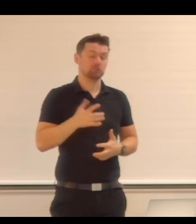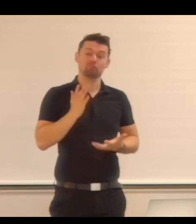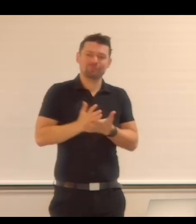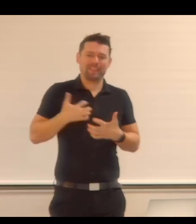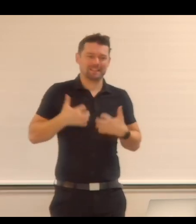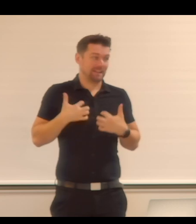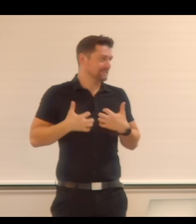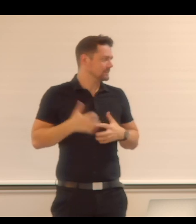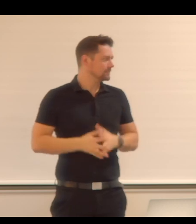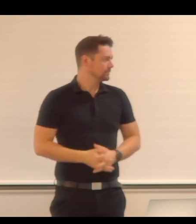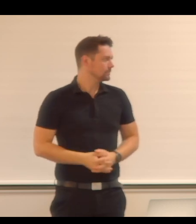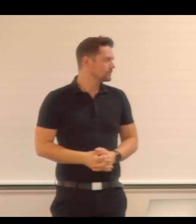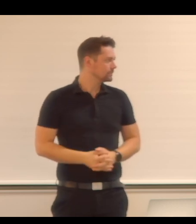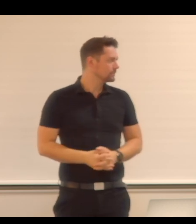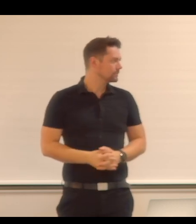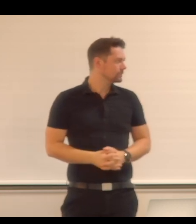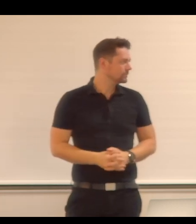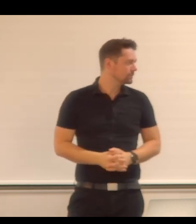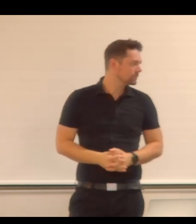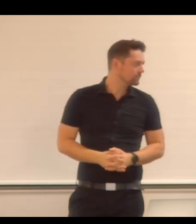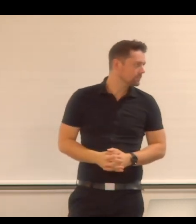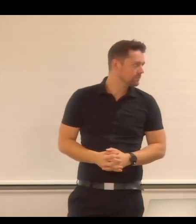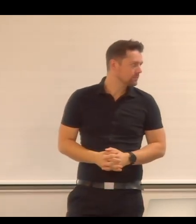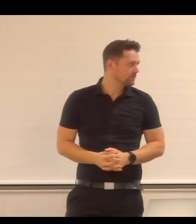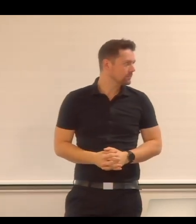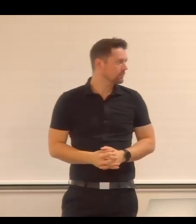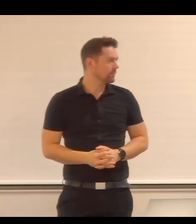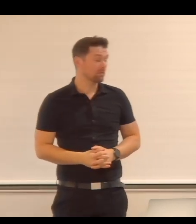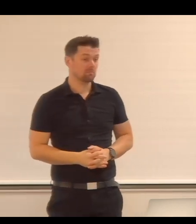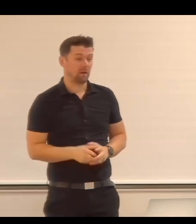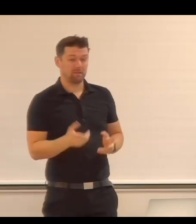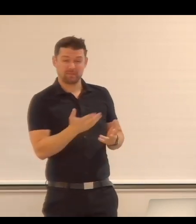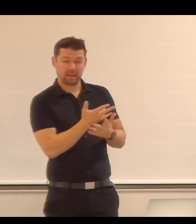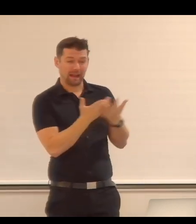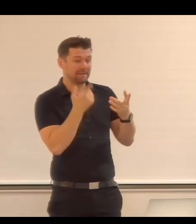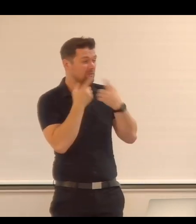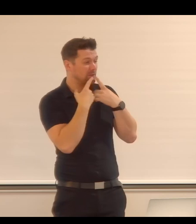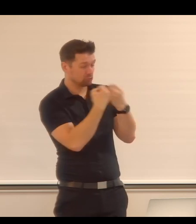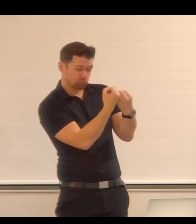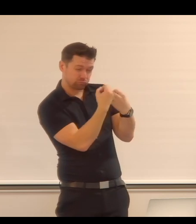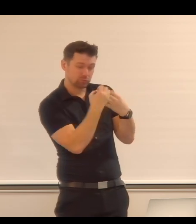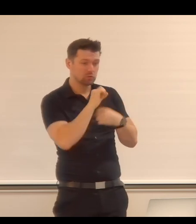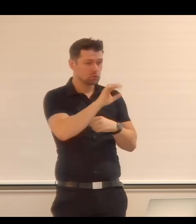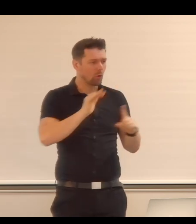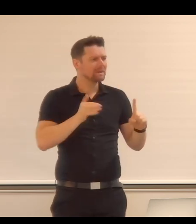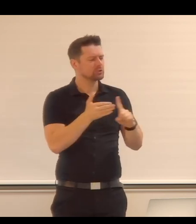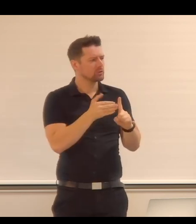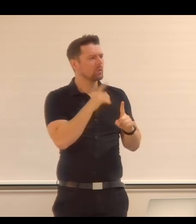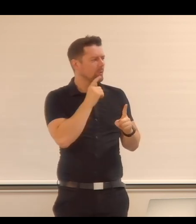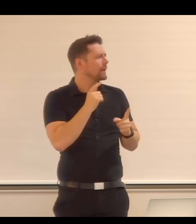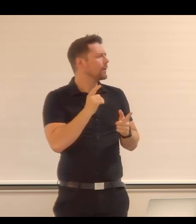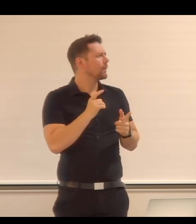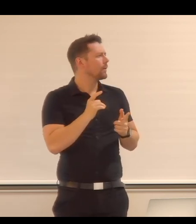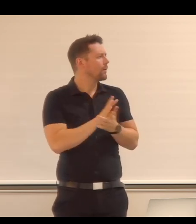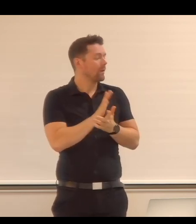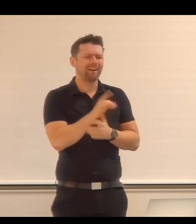but of course, if you can give an overview of your mission, that would be really, really appreciated. I have the sites for this morning. I think, uh, this afternoon I'm still